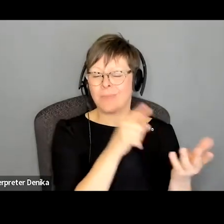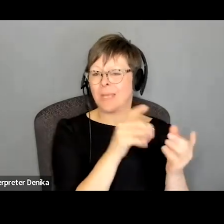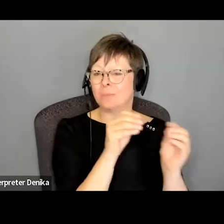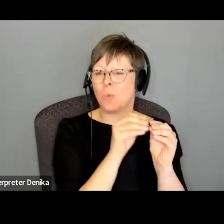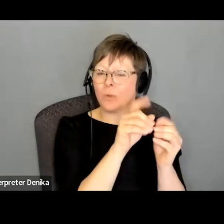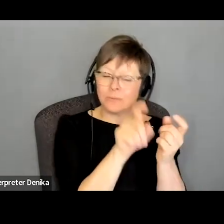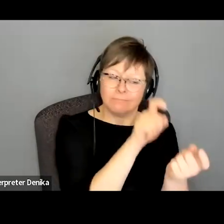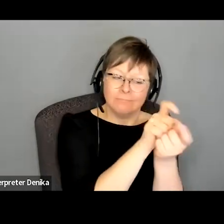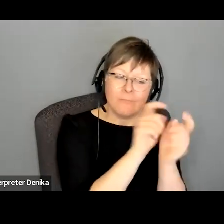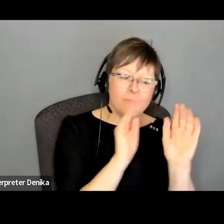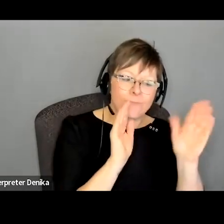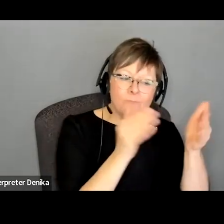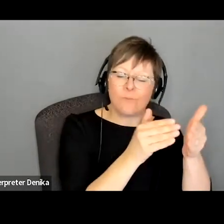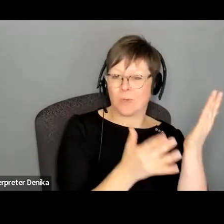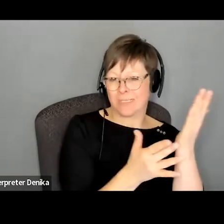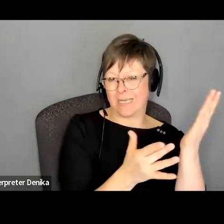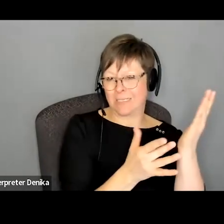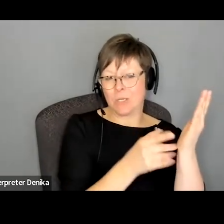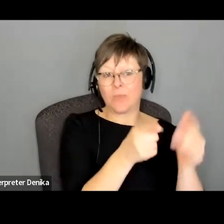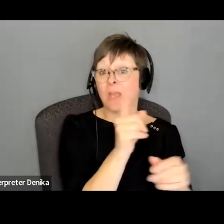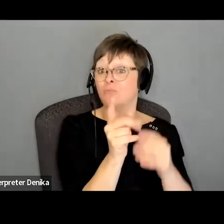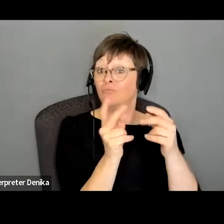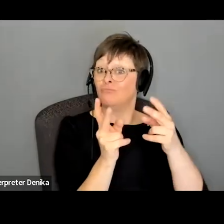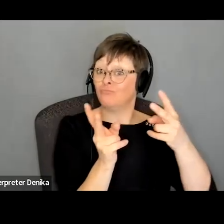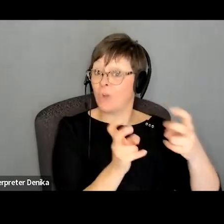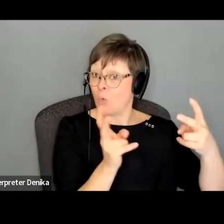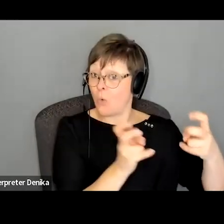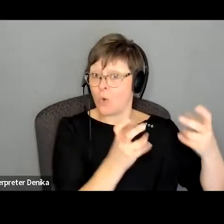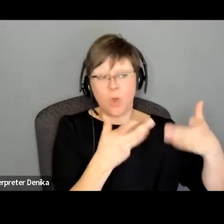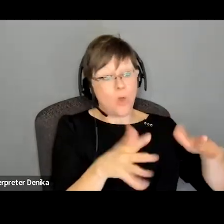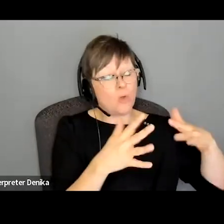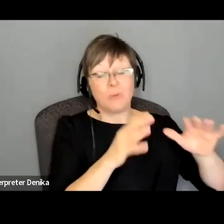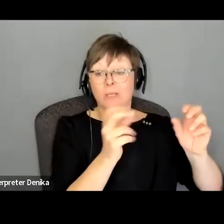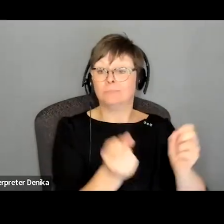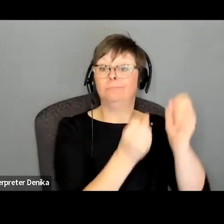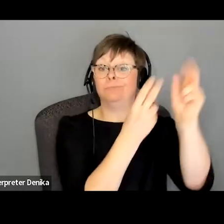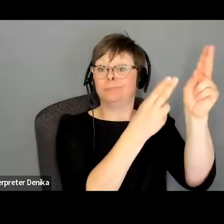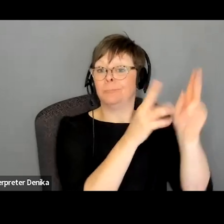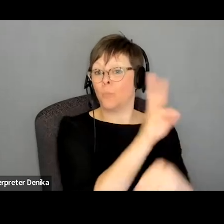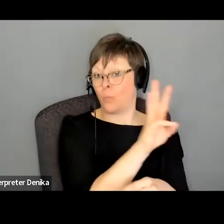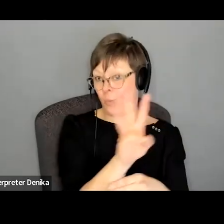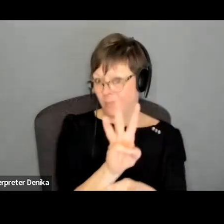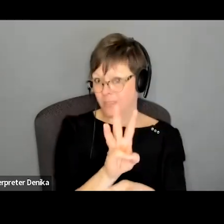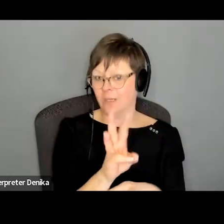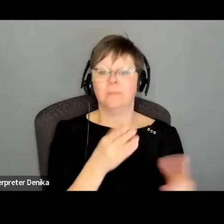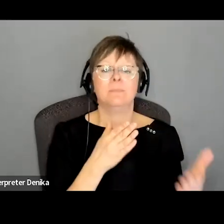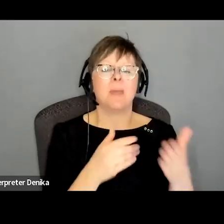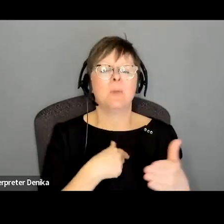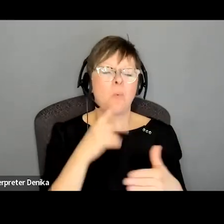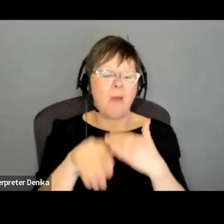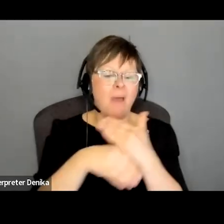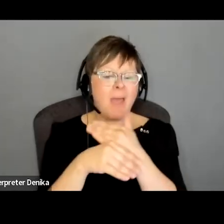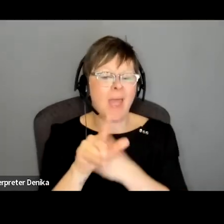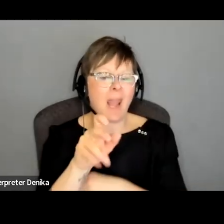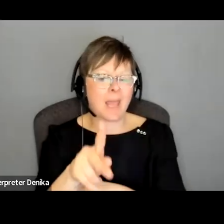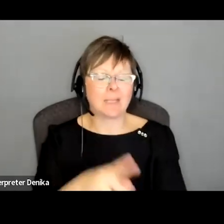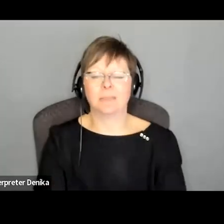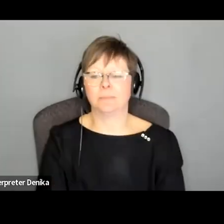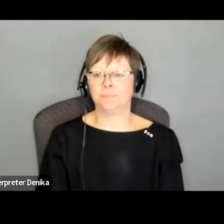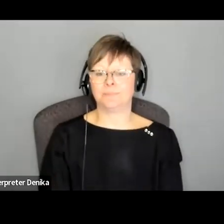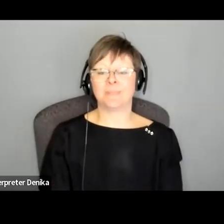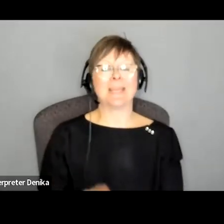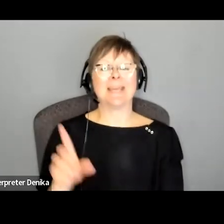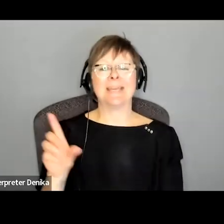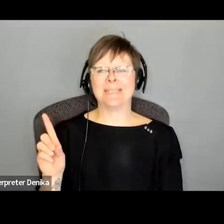and uh and posted on the website and maybe we'll slap a link in there somewhere um demo reels